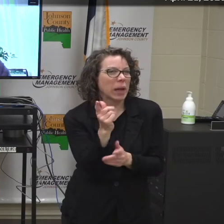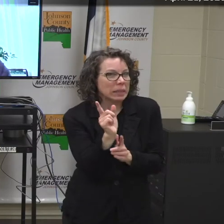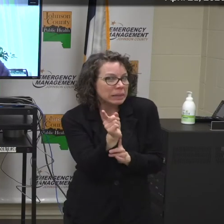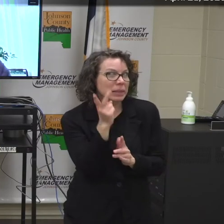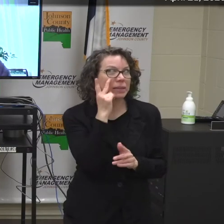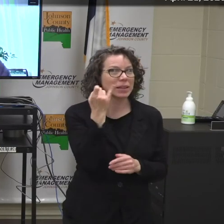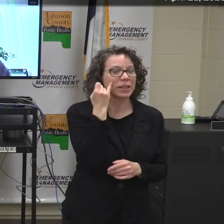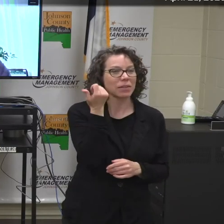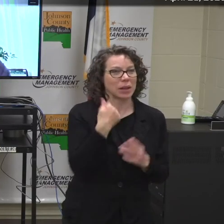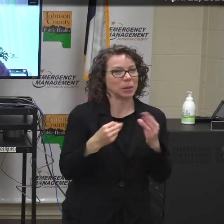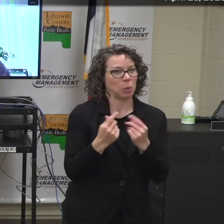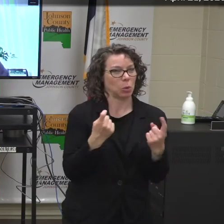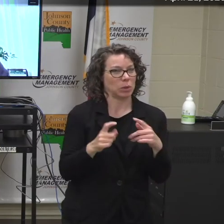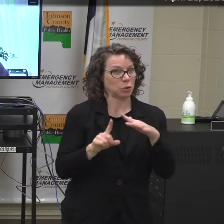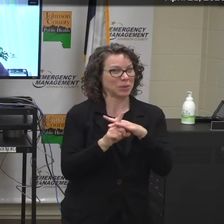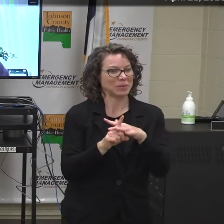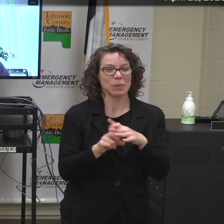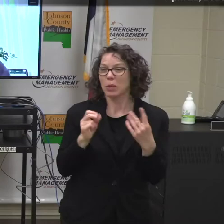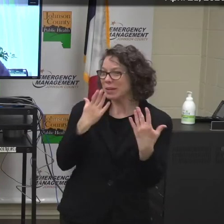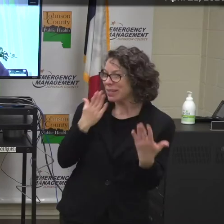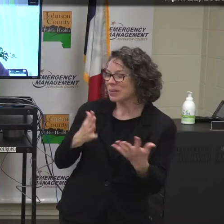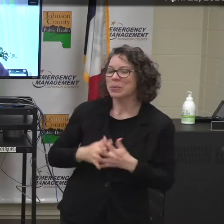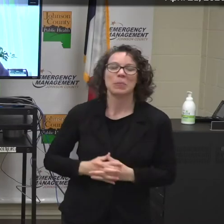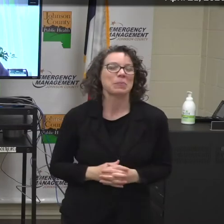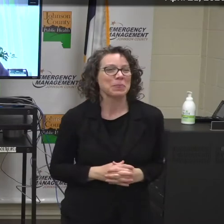see if we get any more. Okay. Thank you.